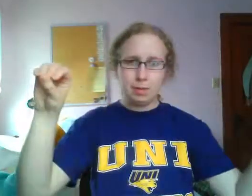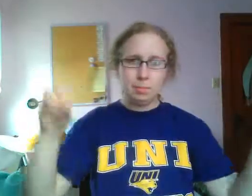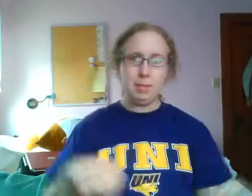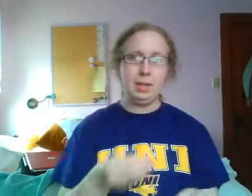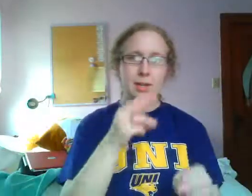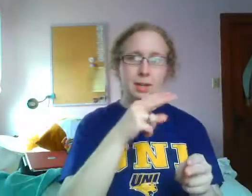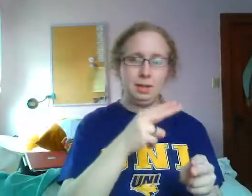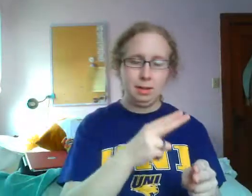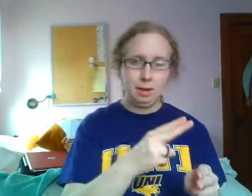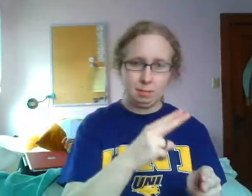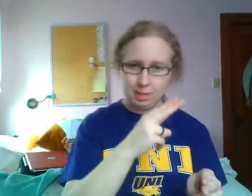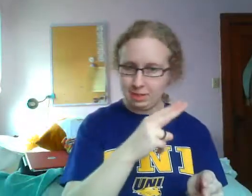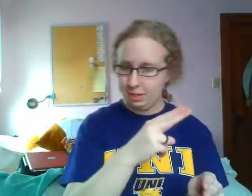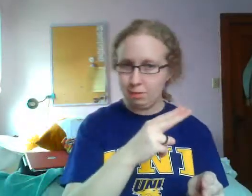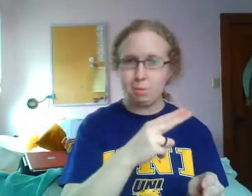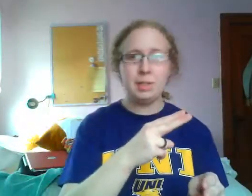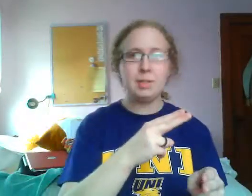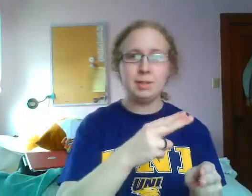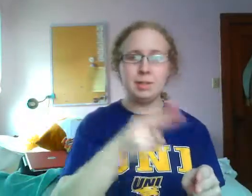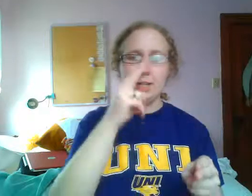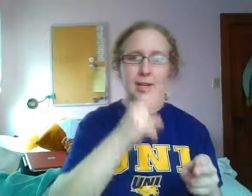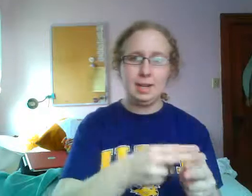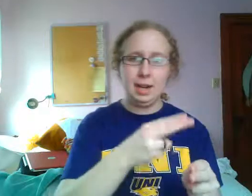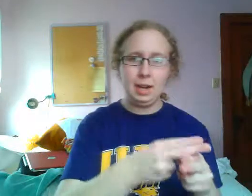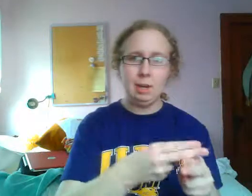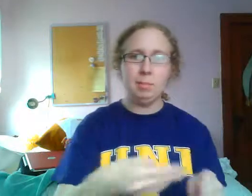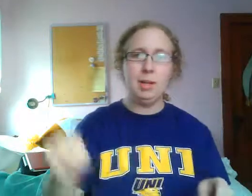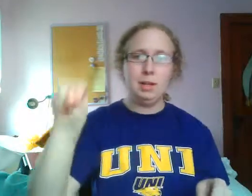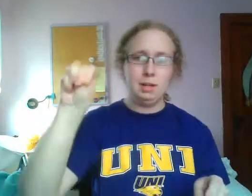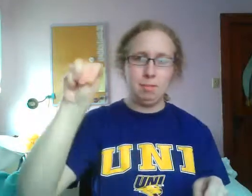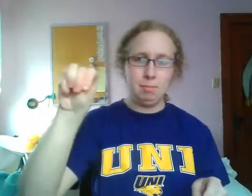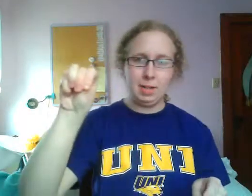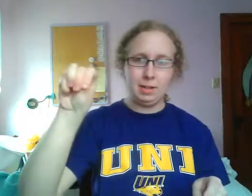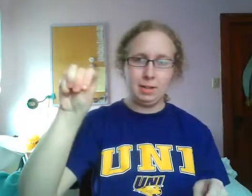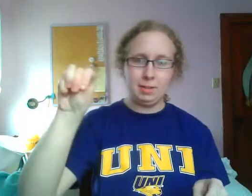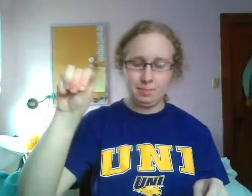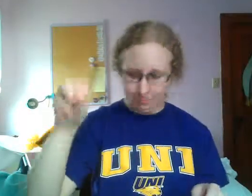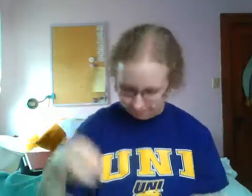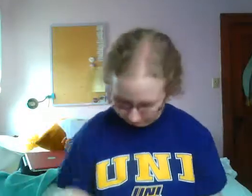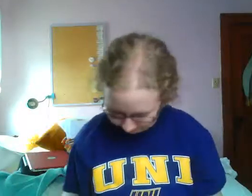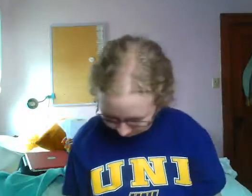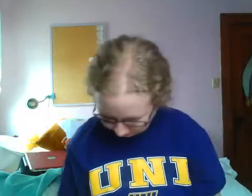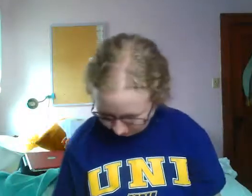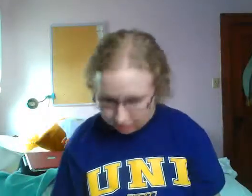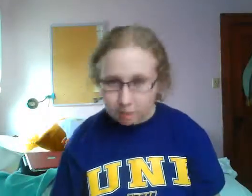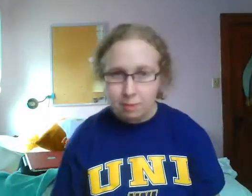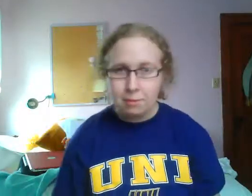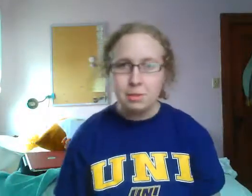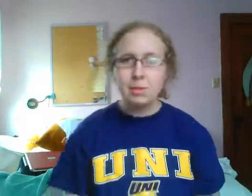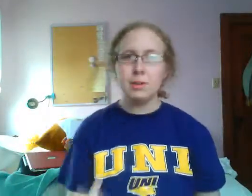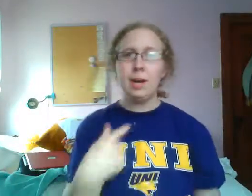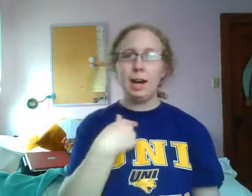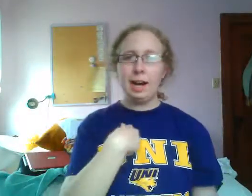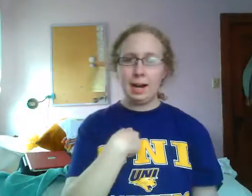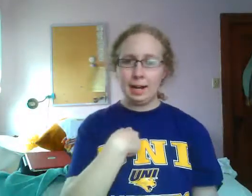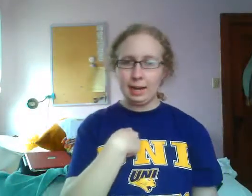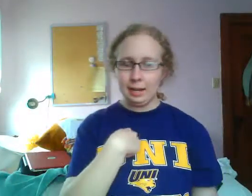want to be a Montague no more. we're doing name Montague. If you do, I